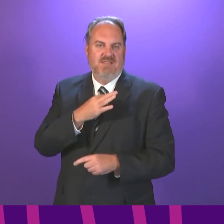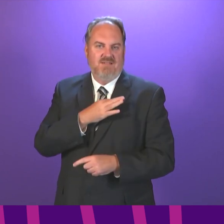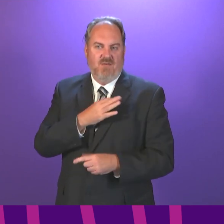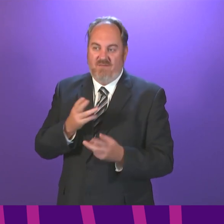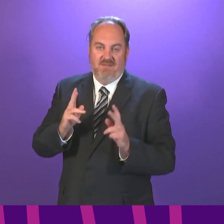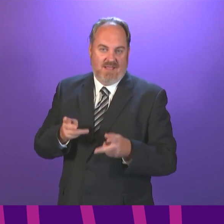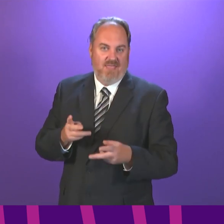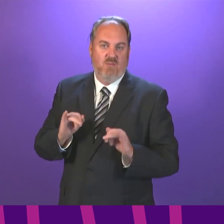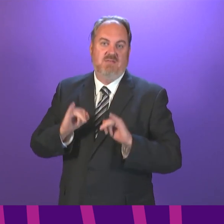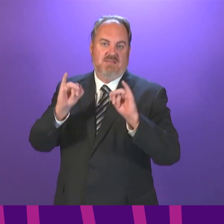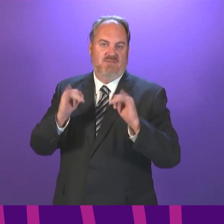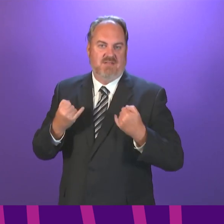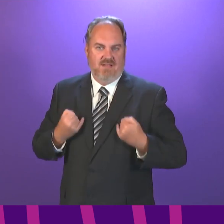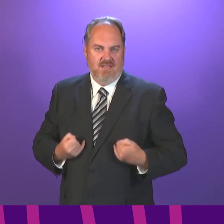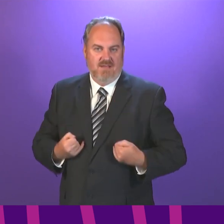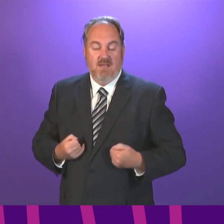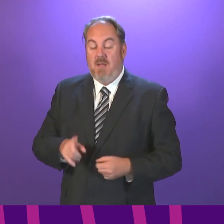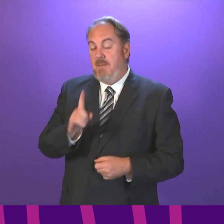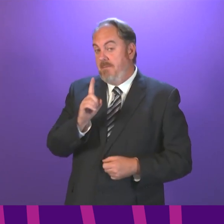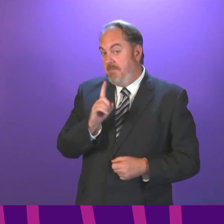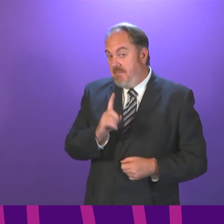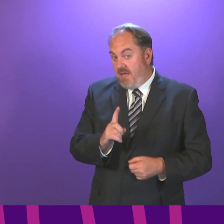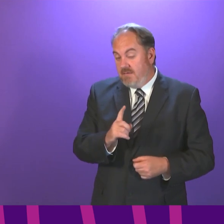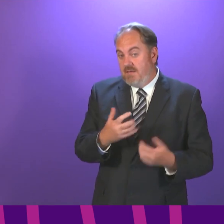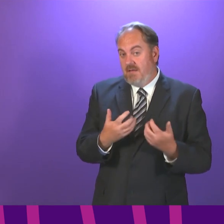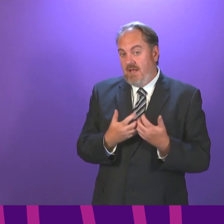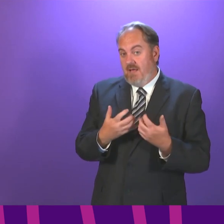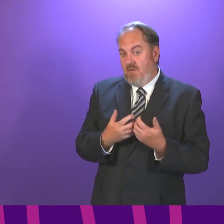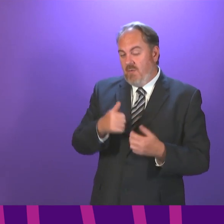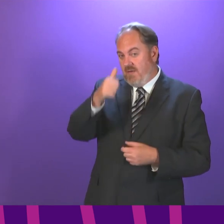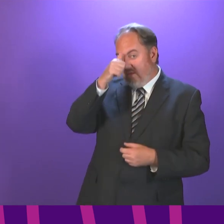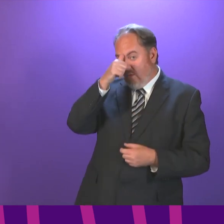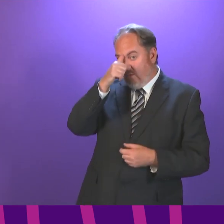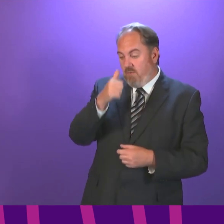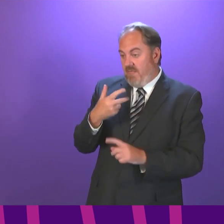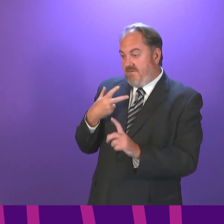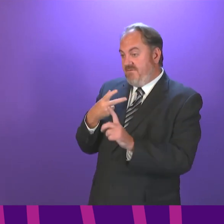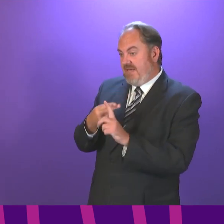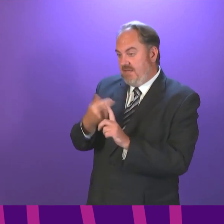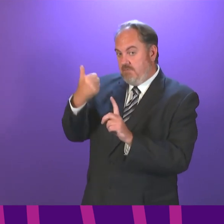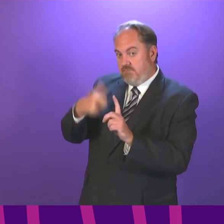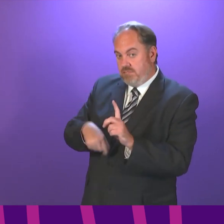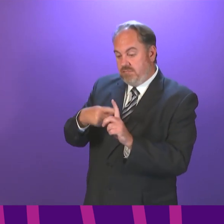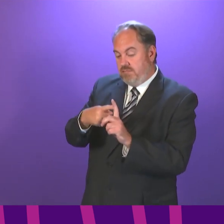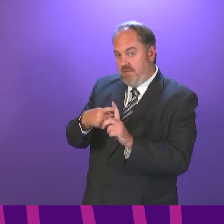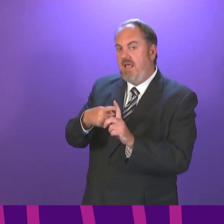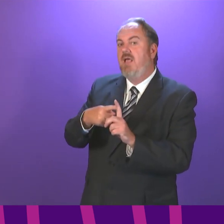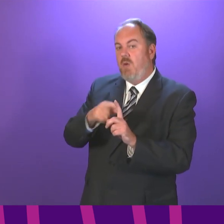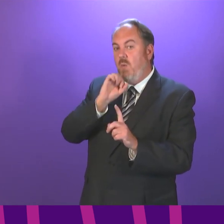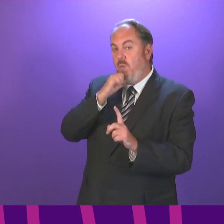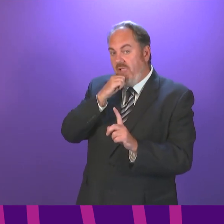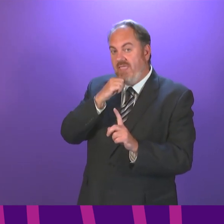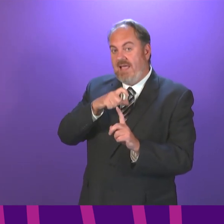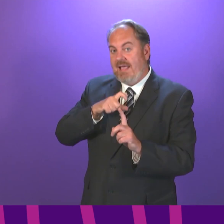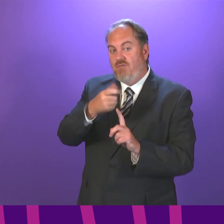waves. There is less certainty about the impact on transmission of the virus, but we hope it has a positive